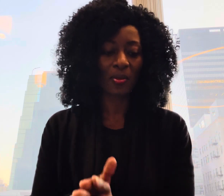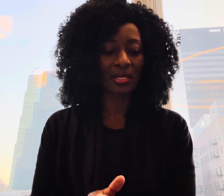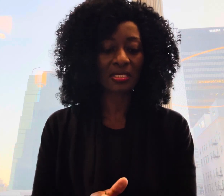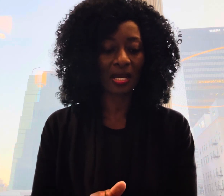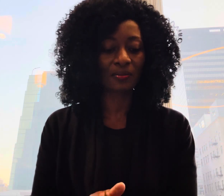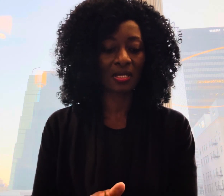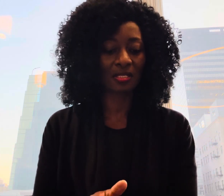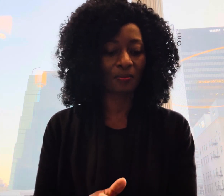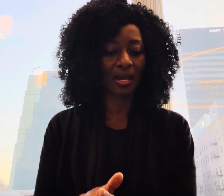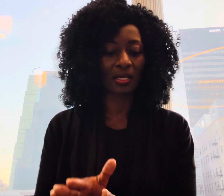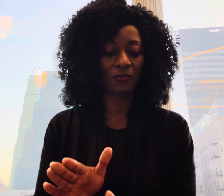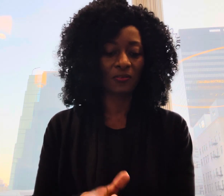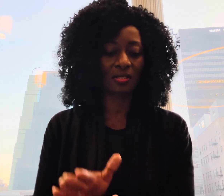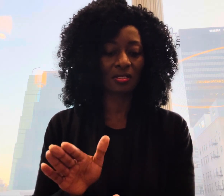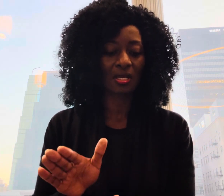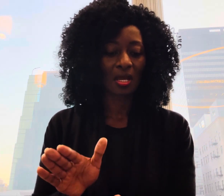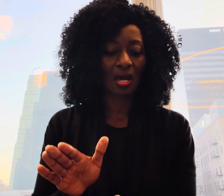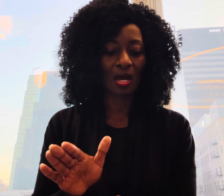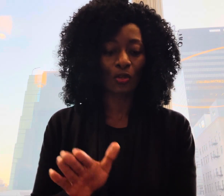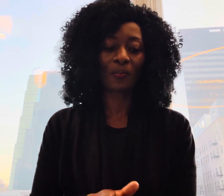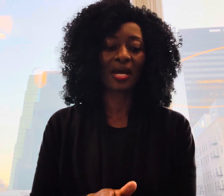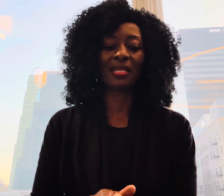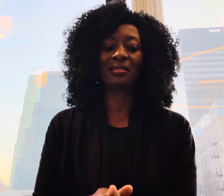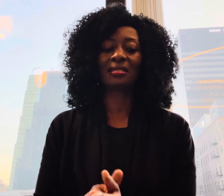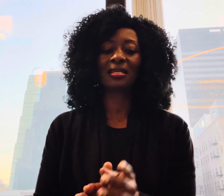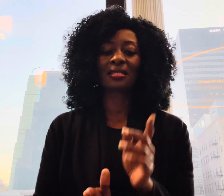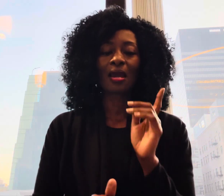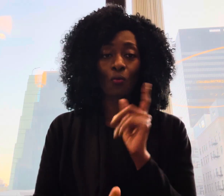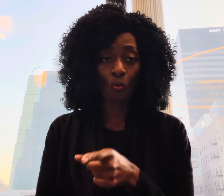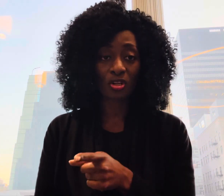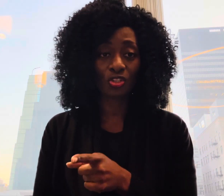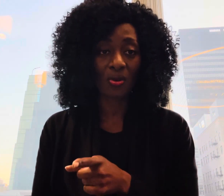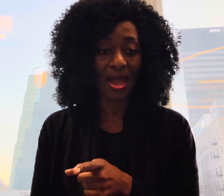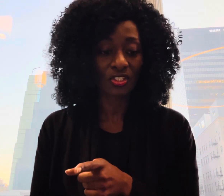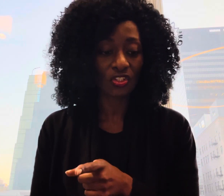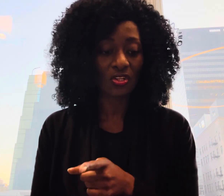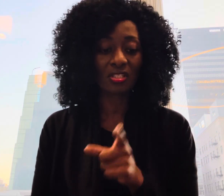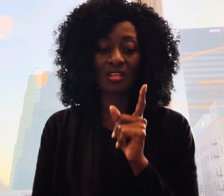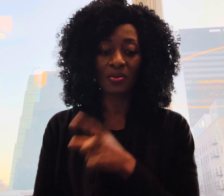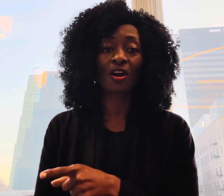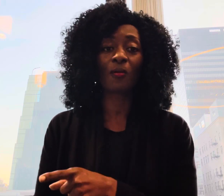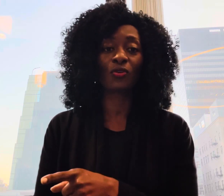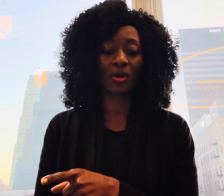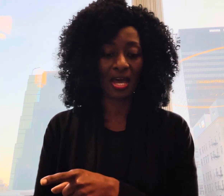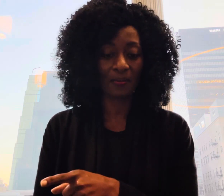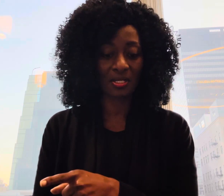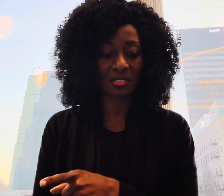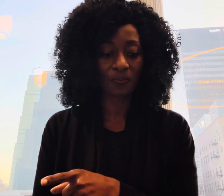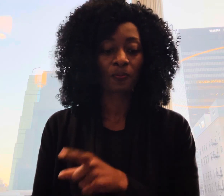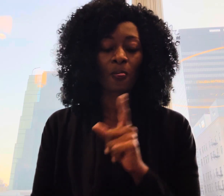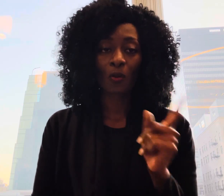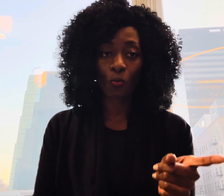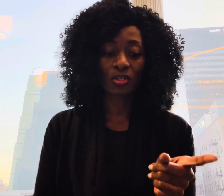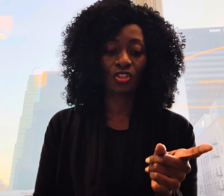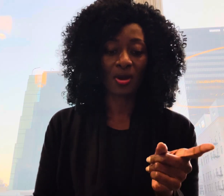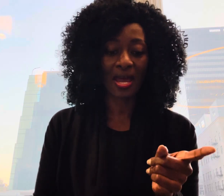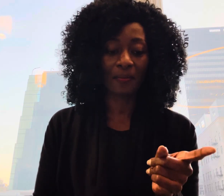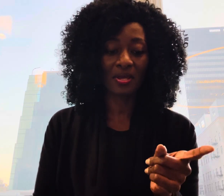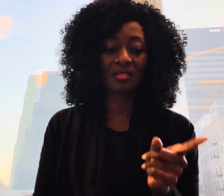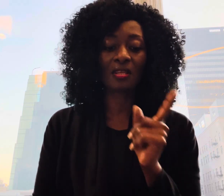many times it is by vince lombardi he says watch your actions they become your habits watch your habits they